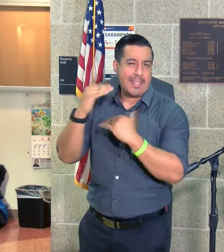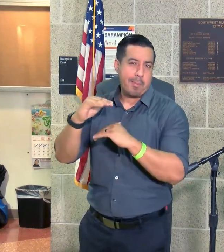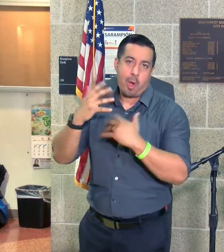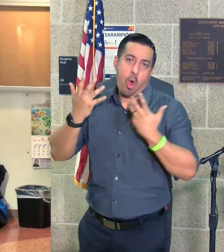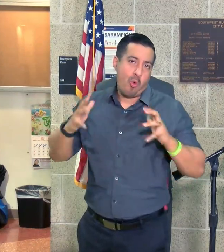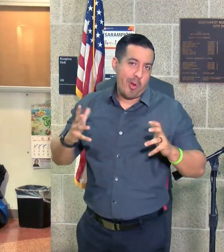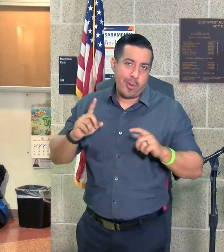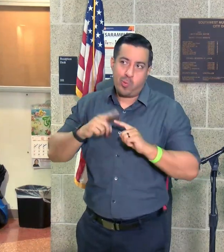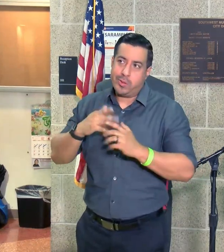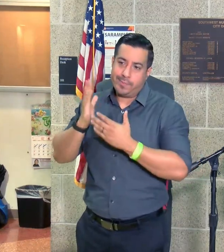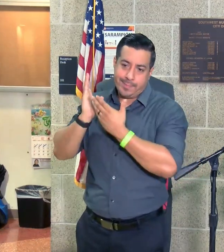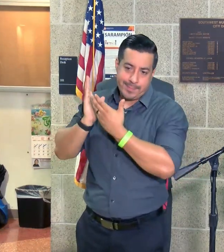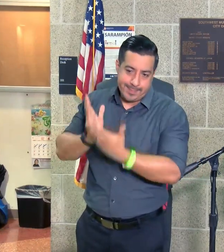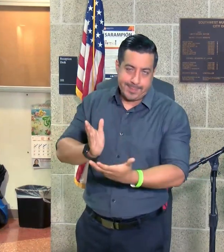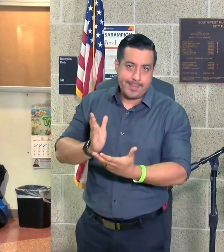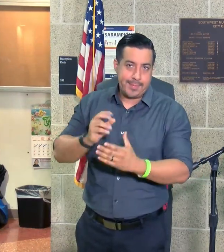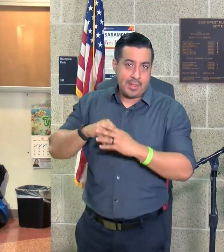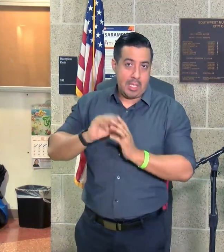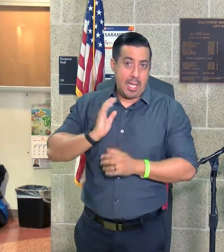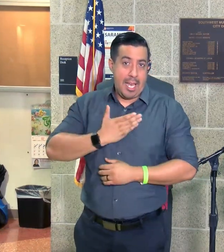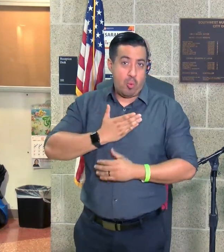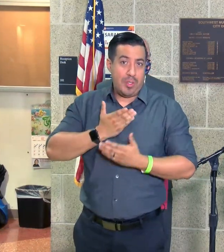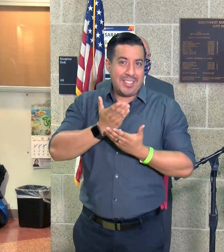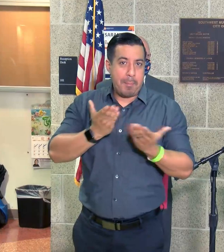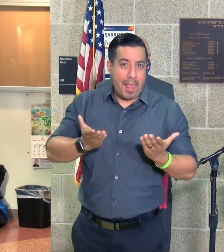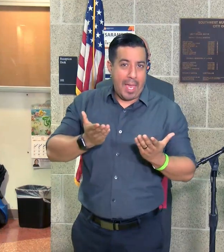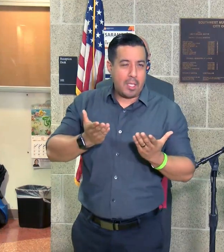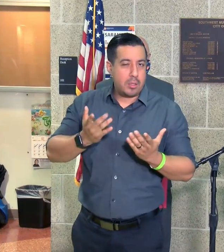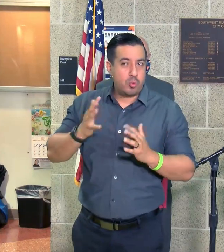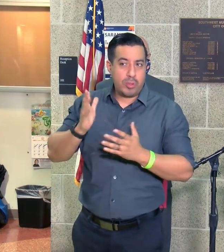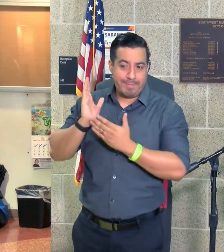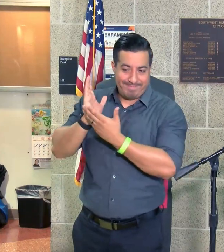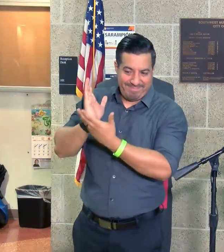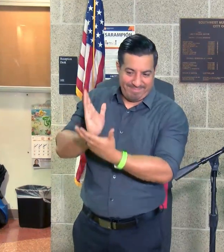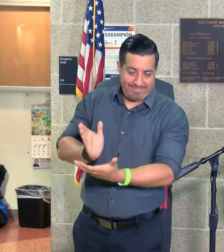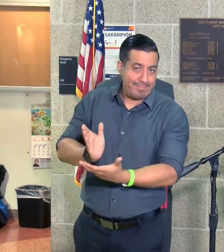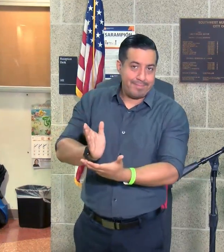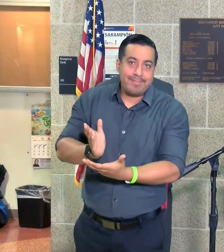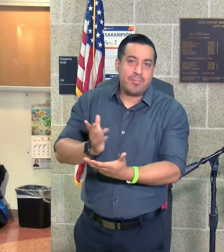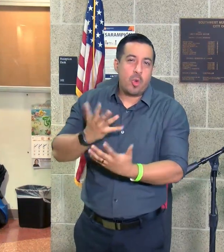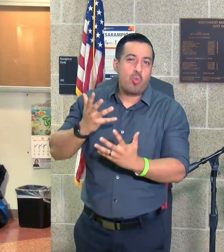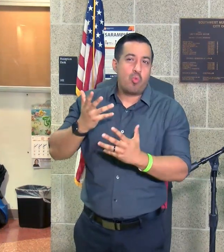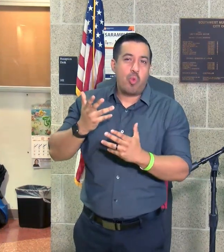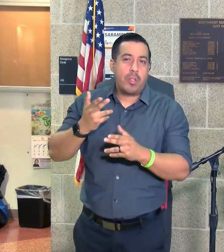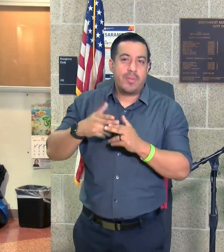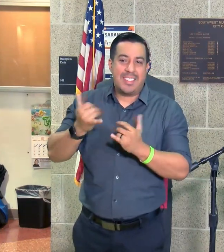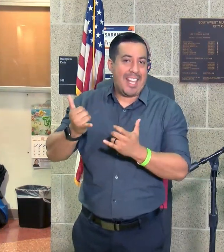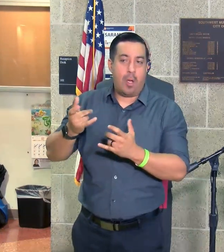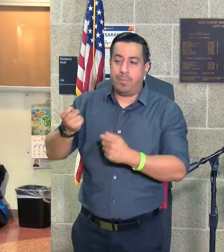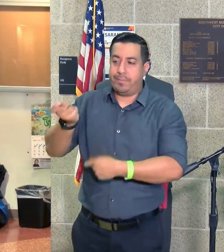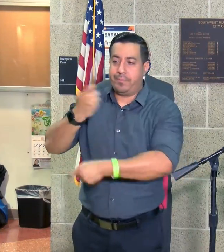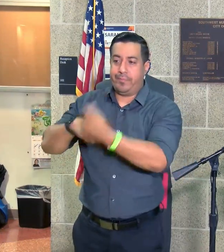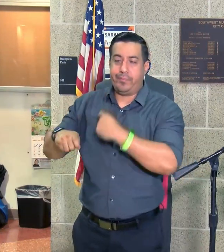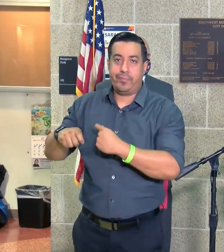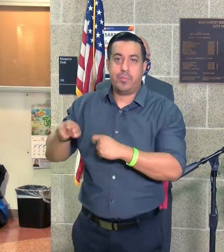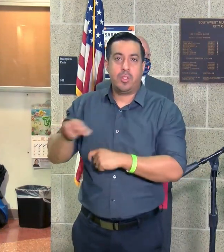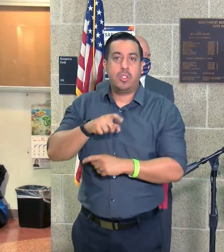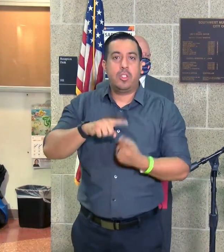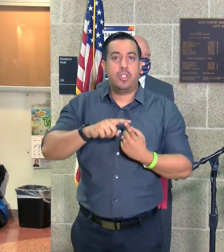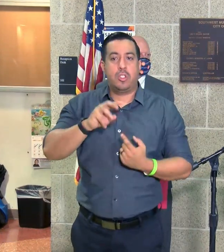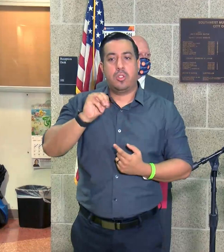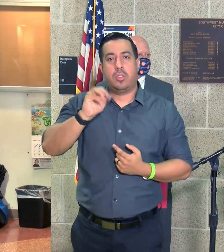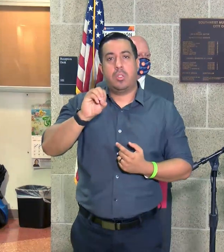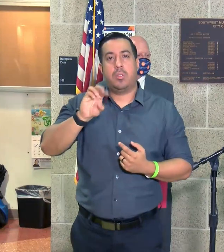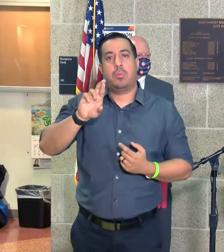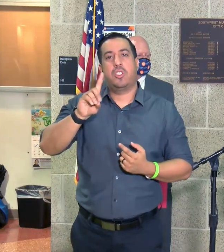our supply systems. And so we are switching over to Moderna.